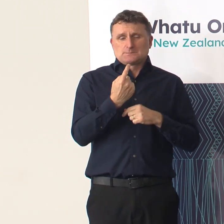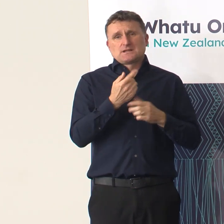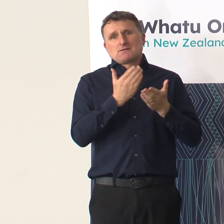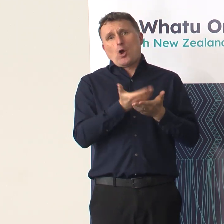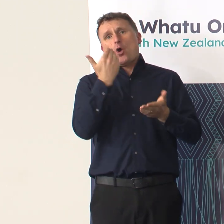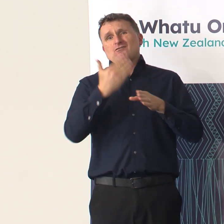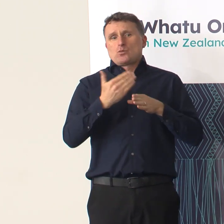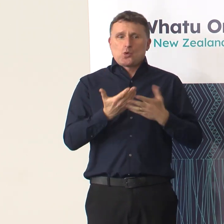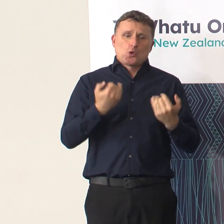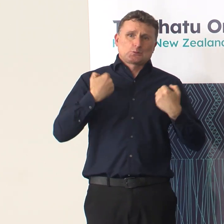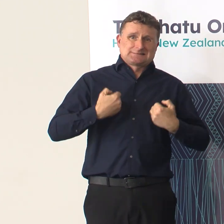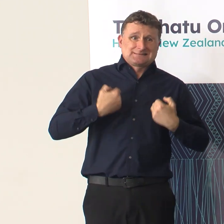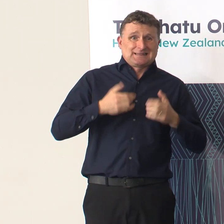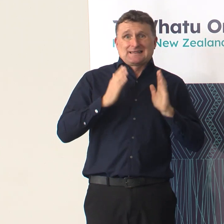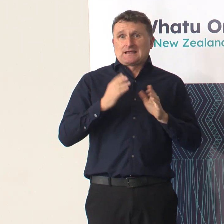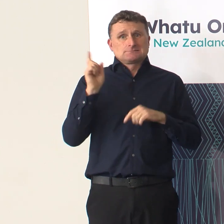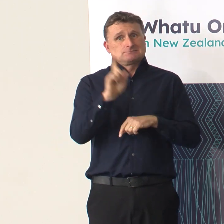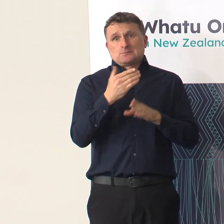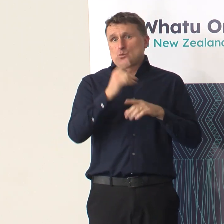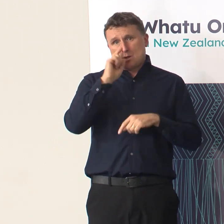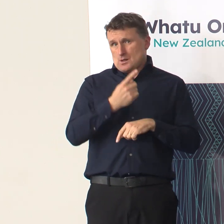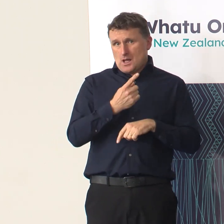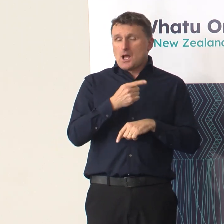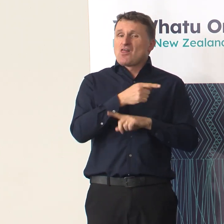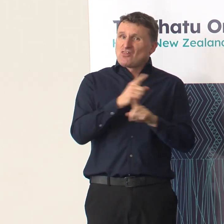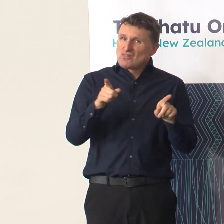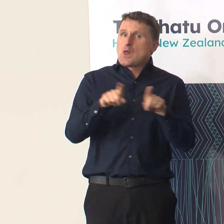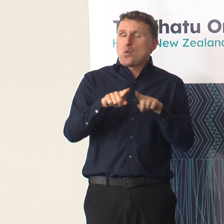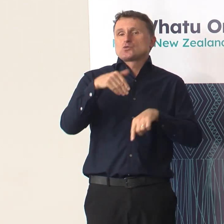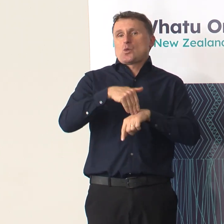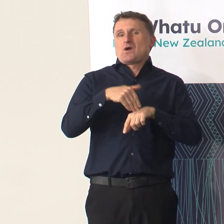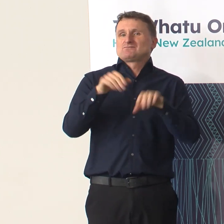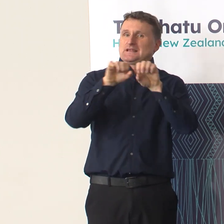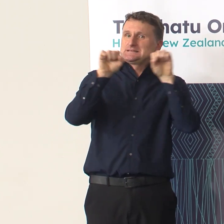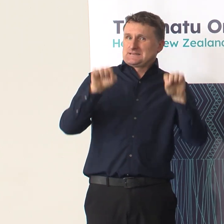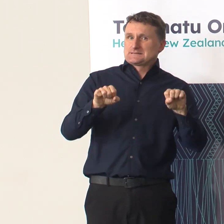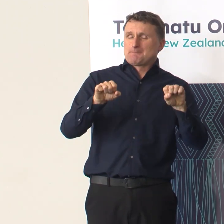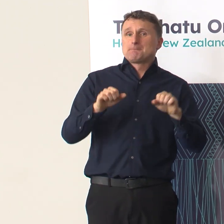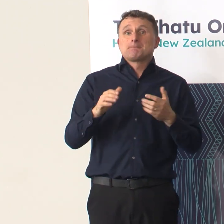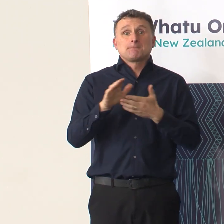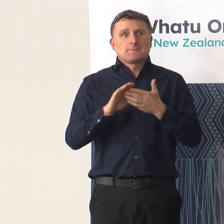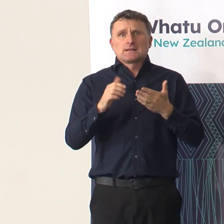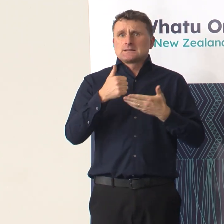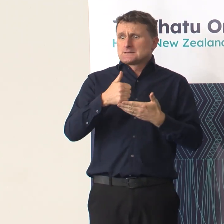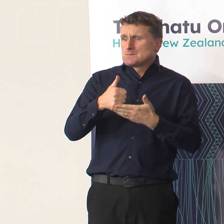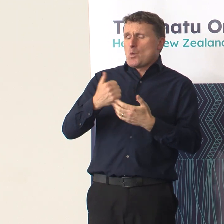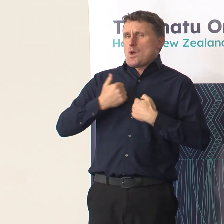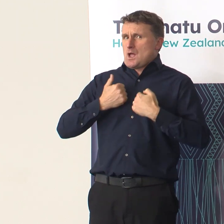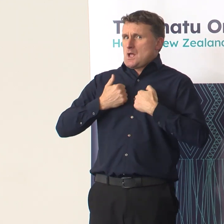So that has been a, that's been part of the real pressure on the system. So remains really a big focus to supporting workforce